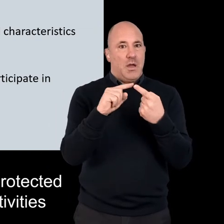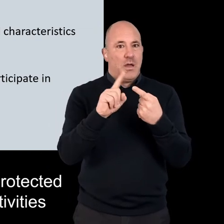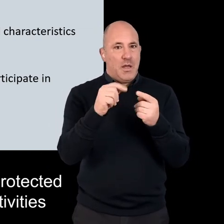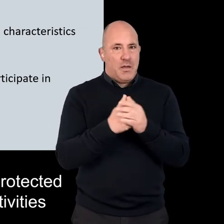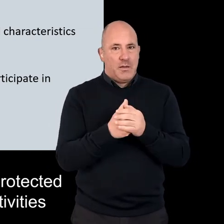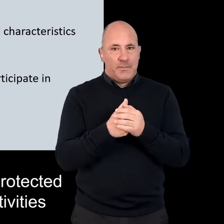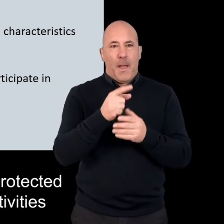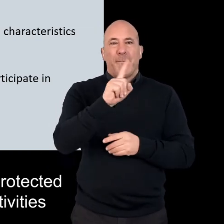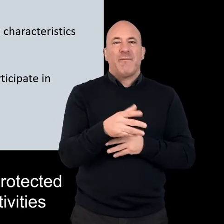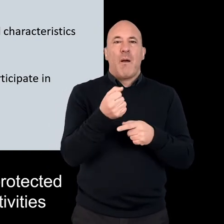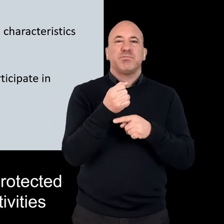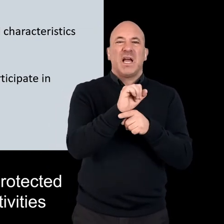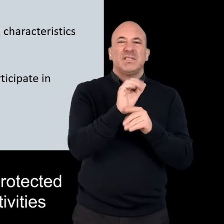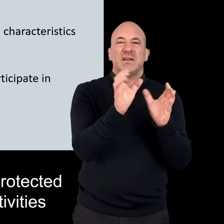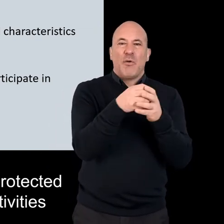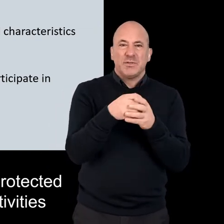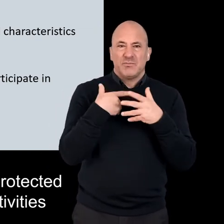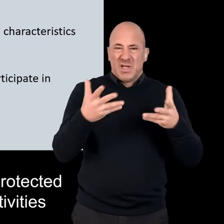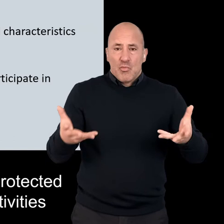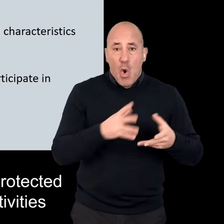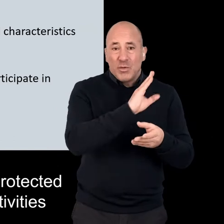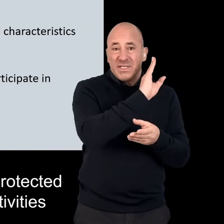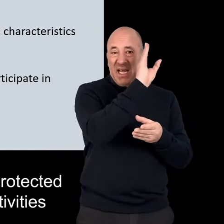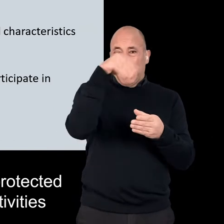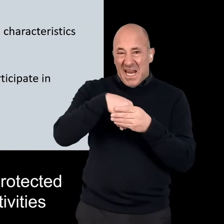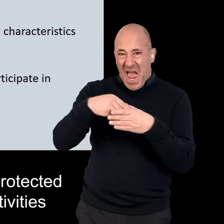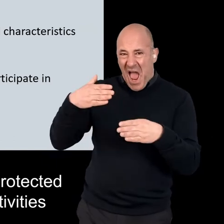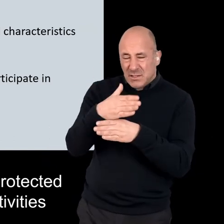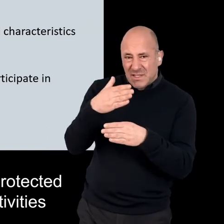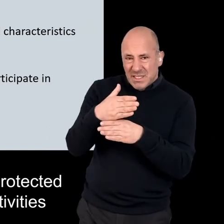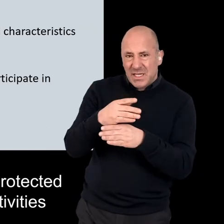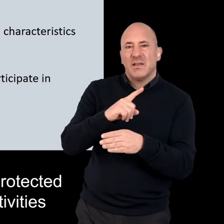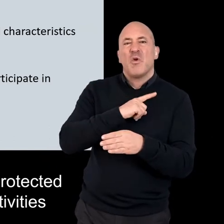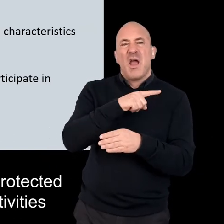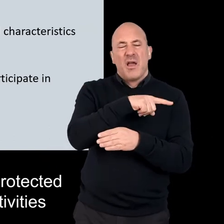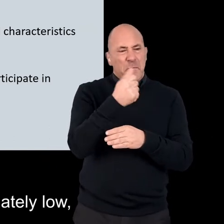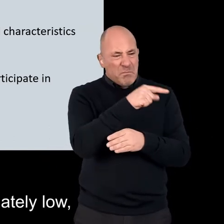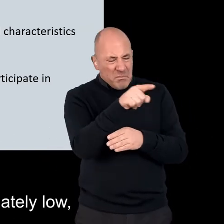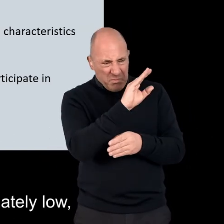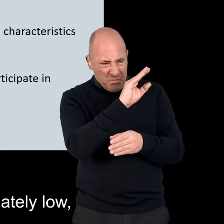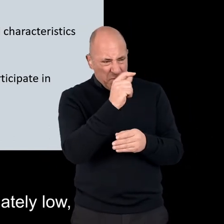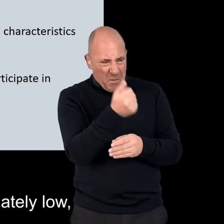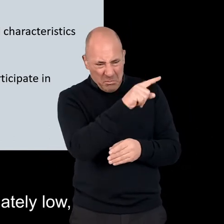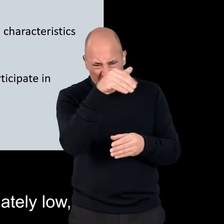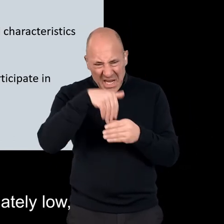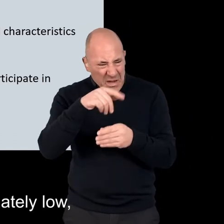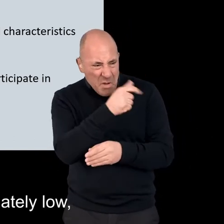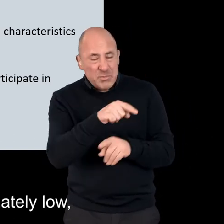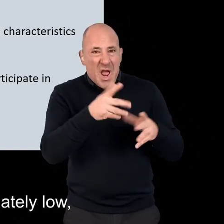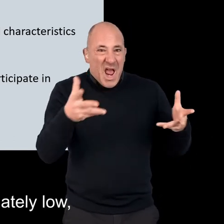which is to encourage people with protected characteristics to participate in activities where